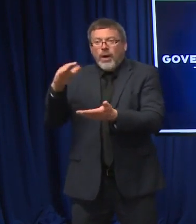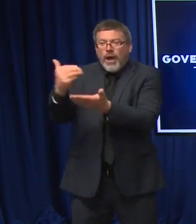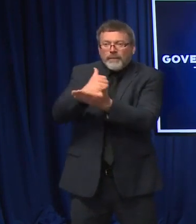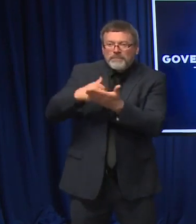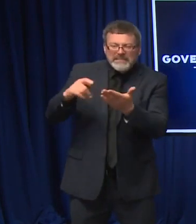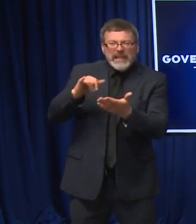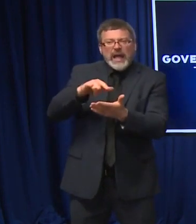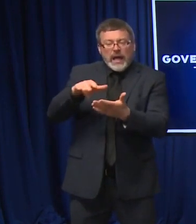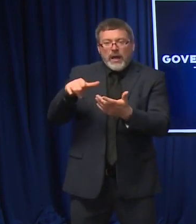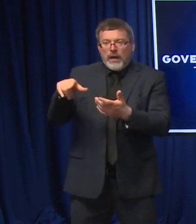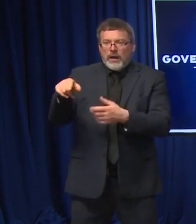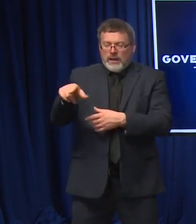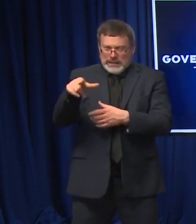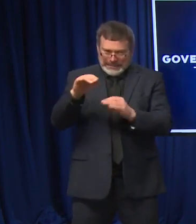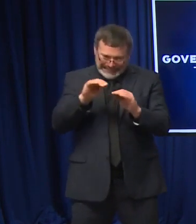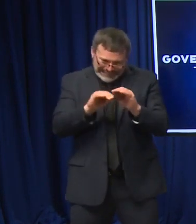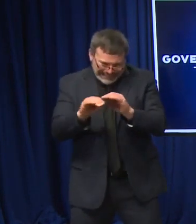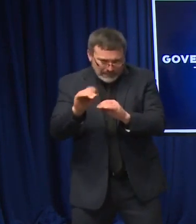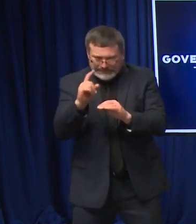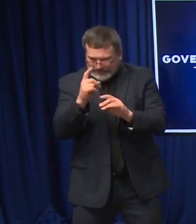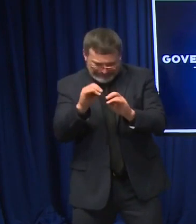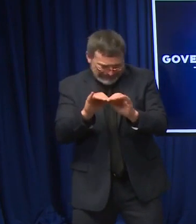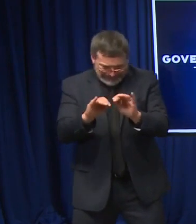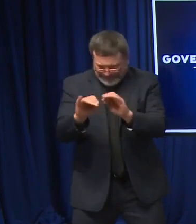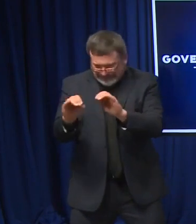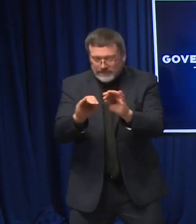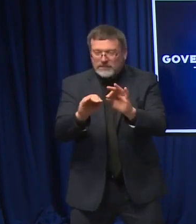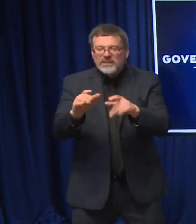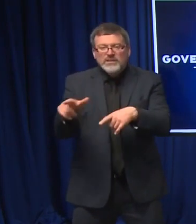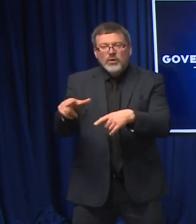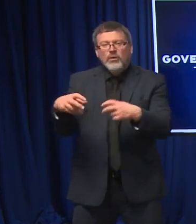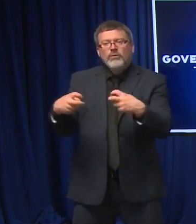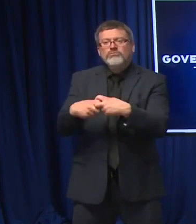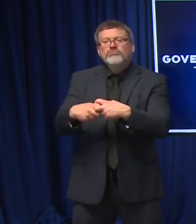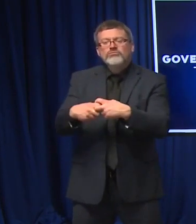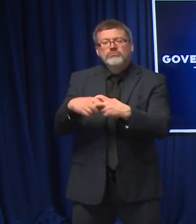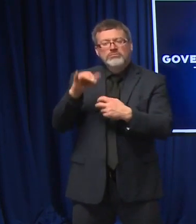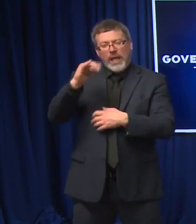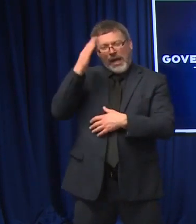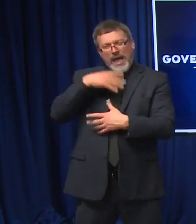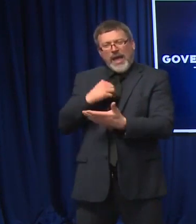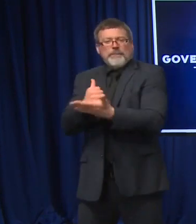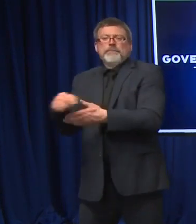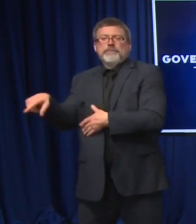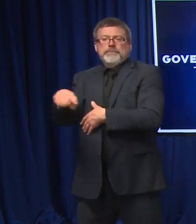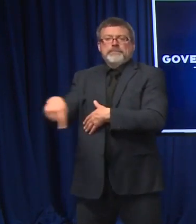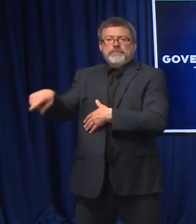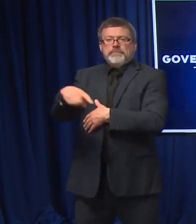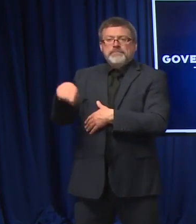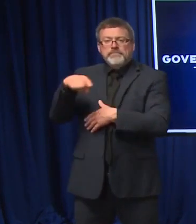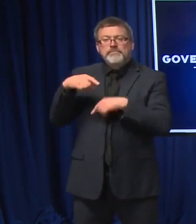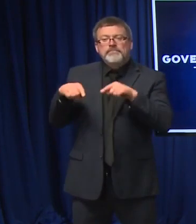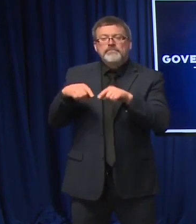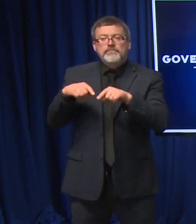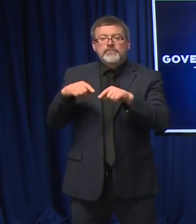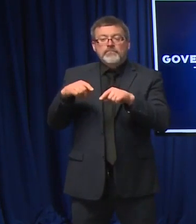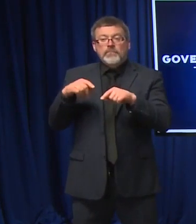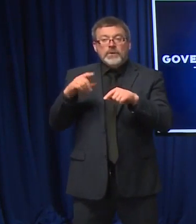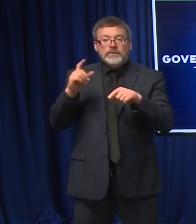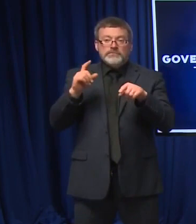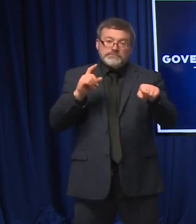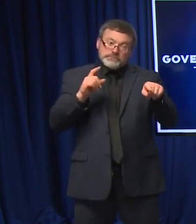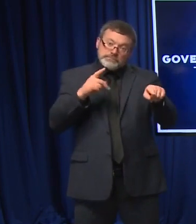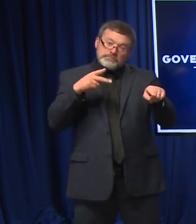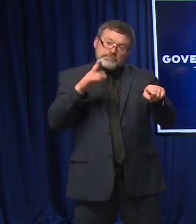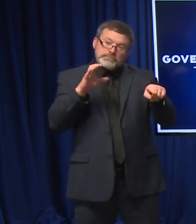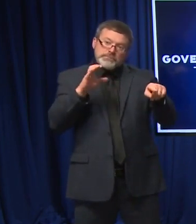Every dollar matters, and so I think that in concept, what they did was an aggressive move in terms of making sure that citizens are protected, but